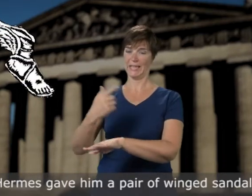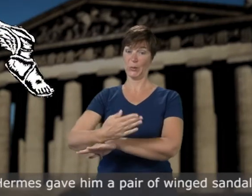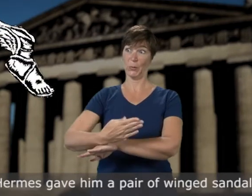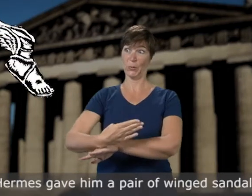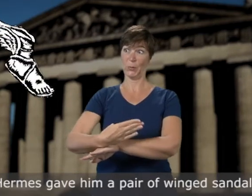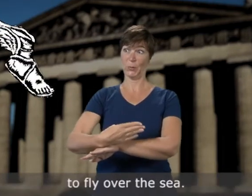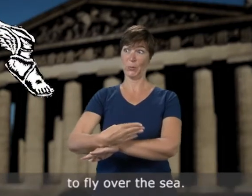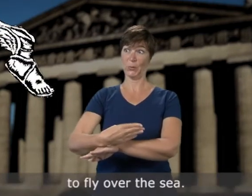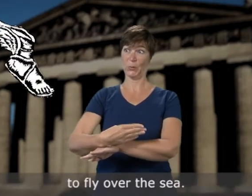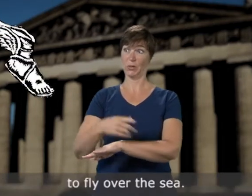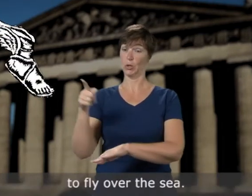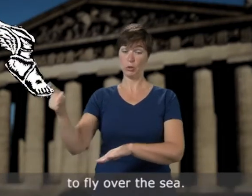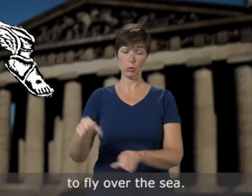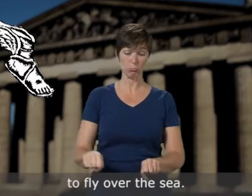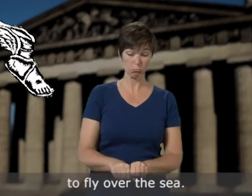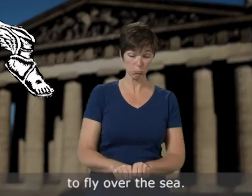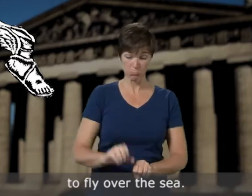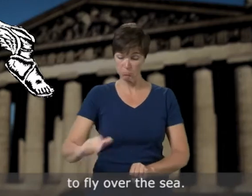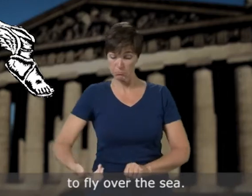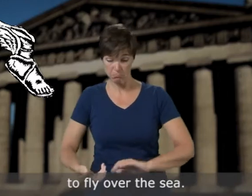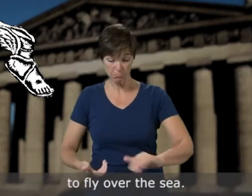to fly over the sea